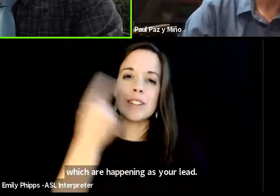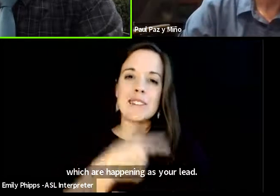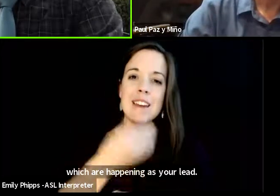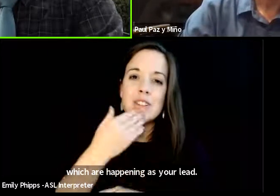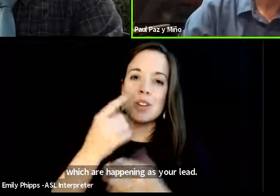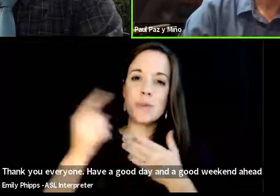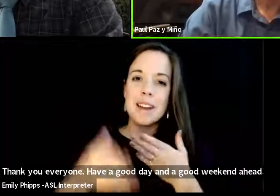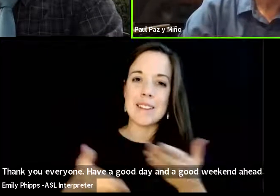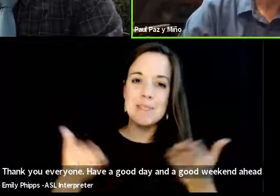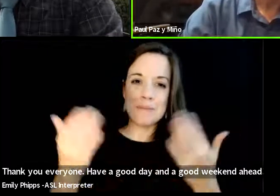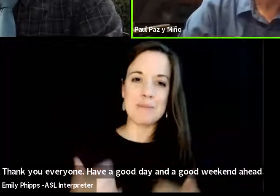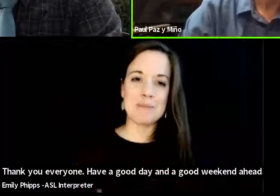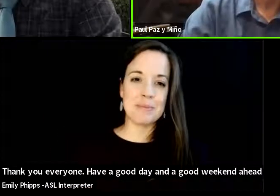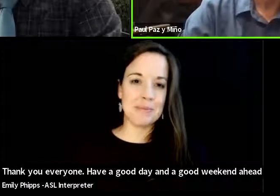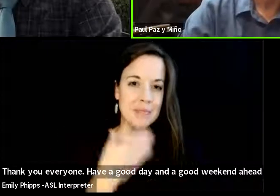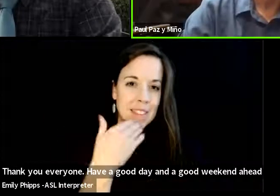thank you